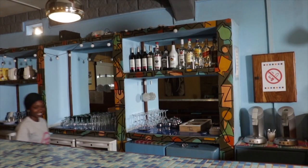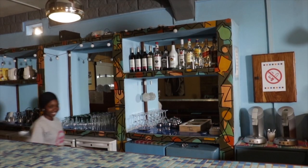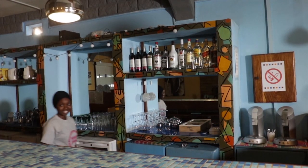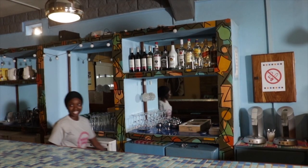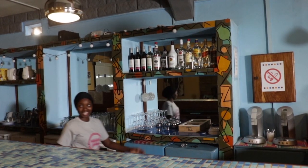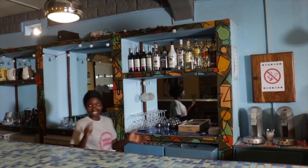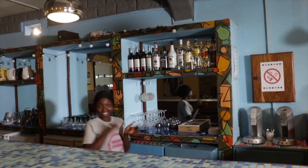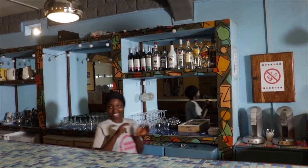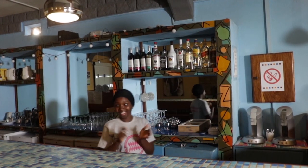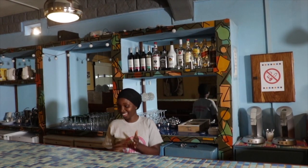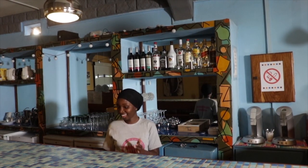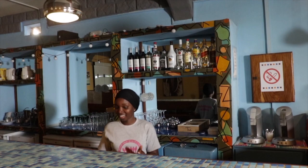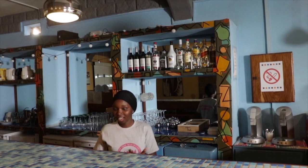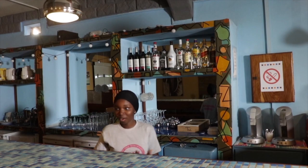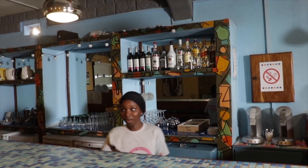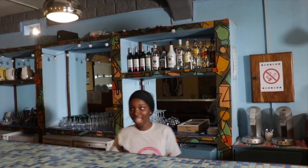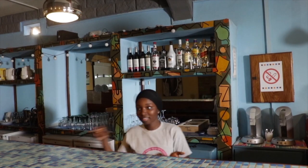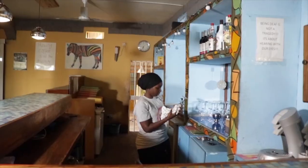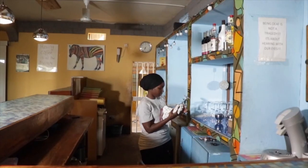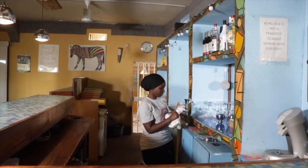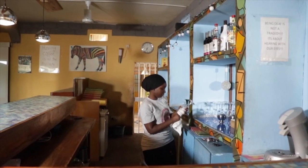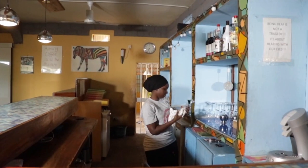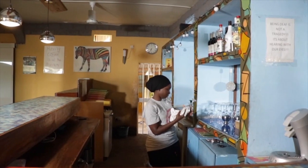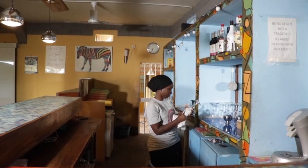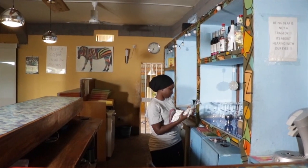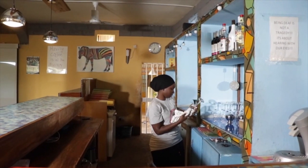she helps not only herself, but also her friends and family financially.